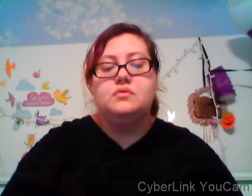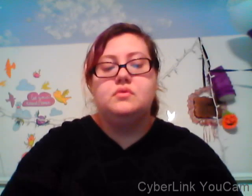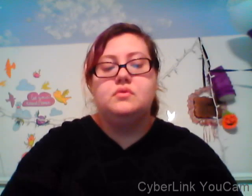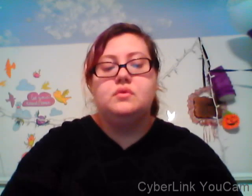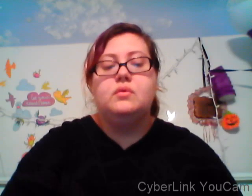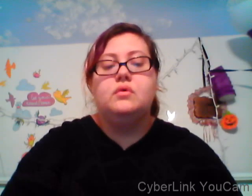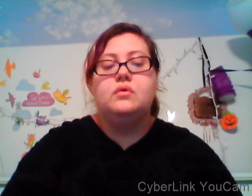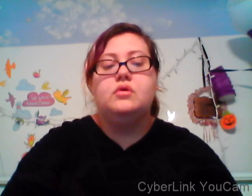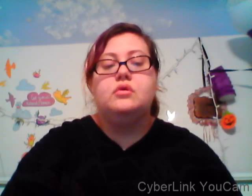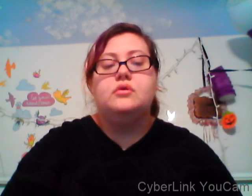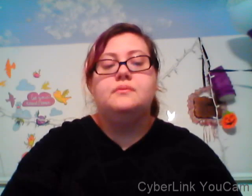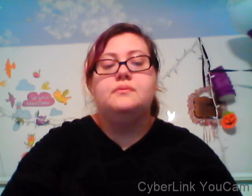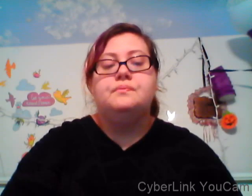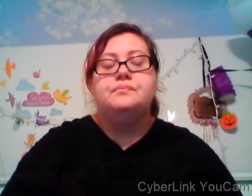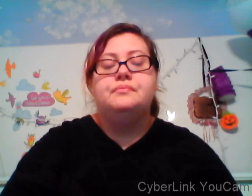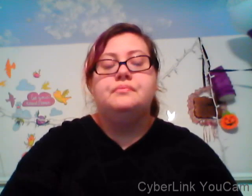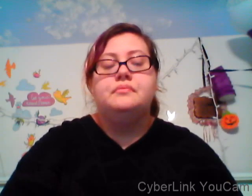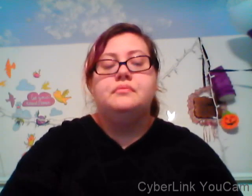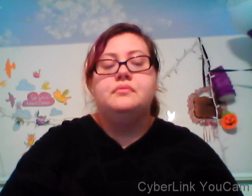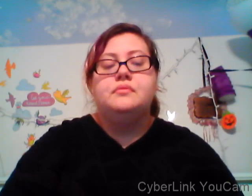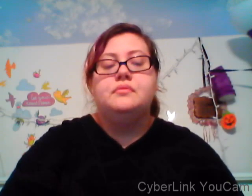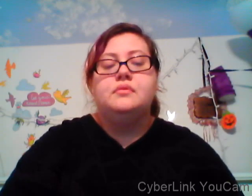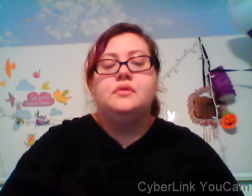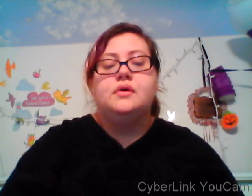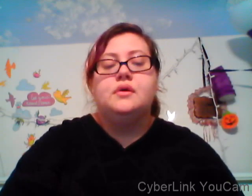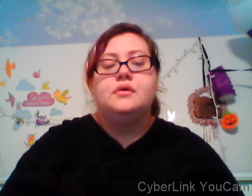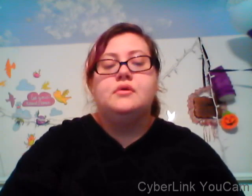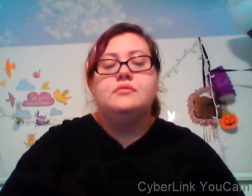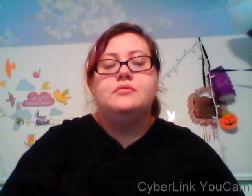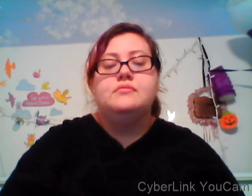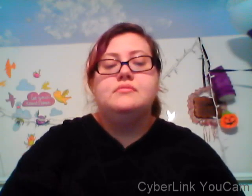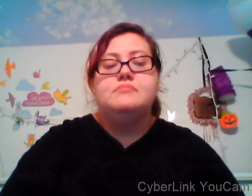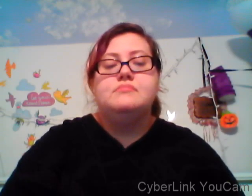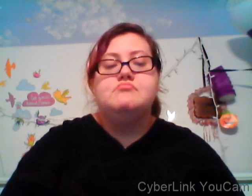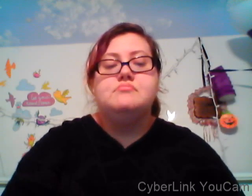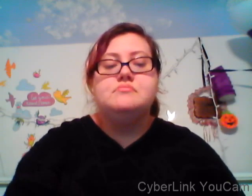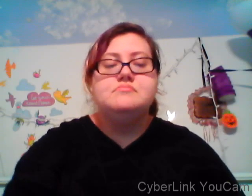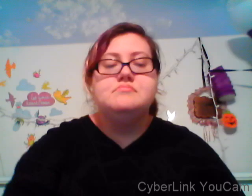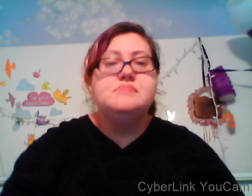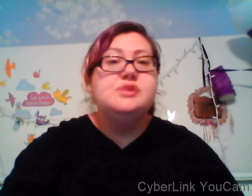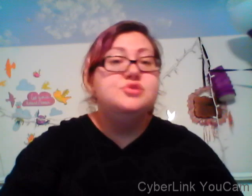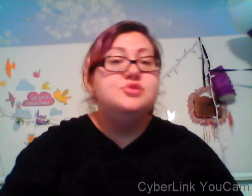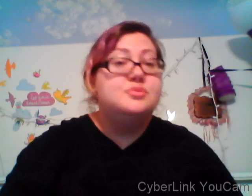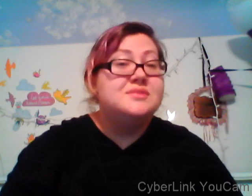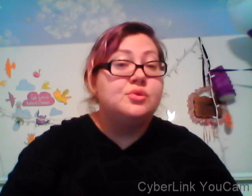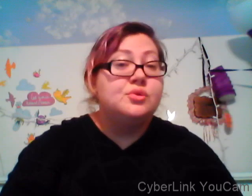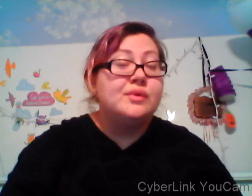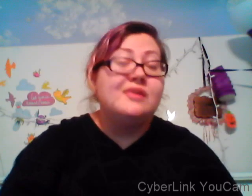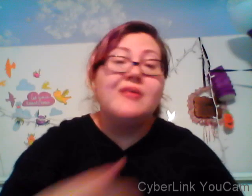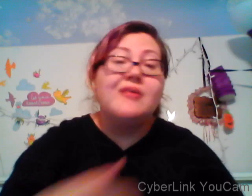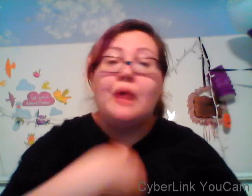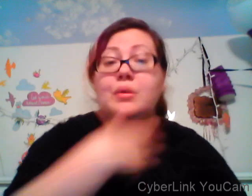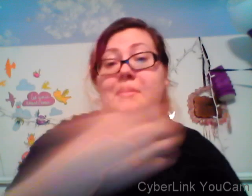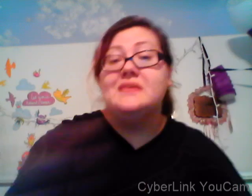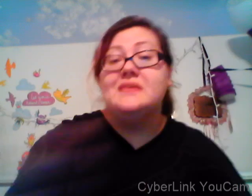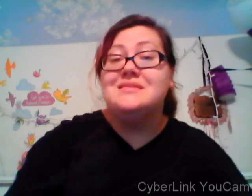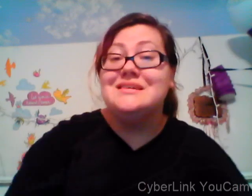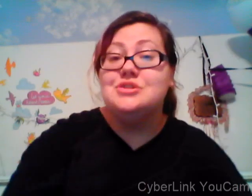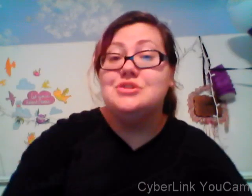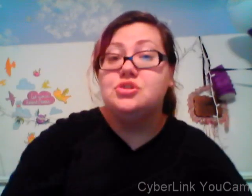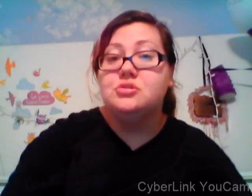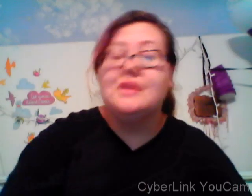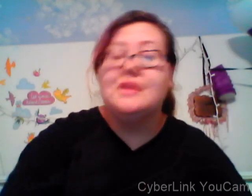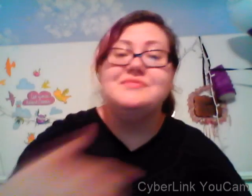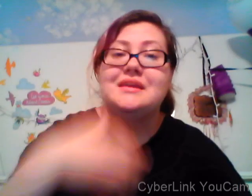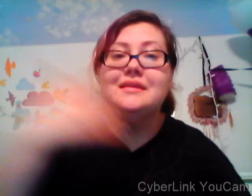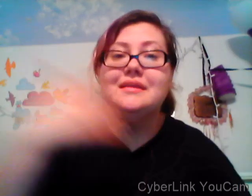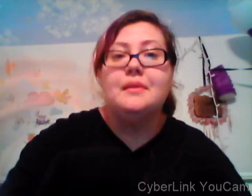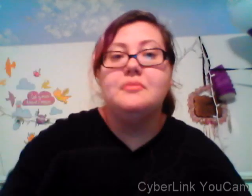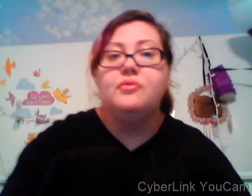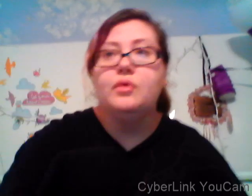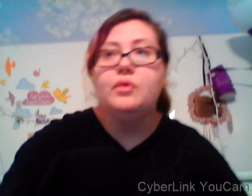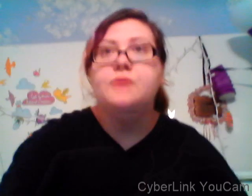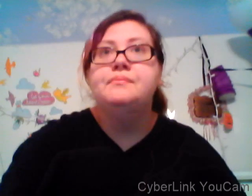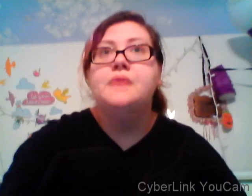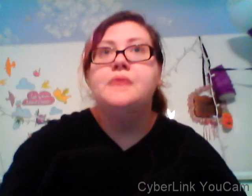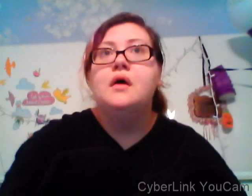so I kind of feel like I'm way behind that because like I stated I only have 36 I